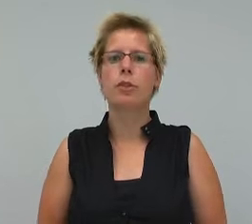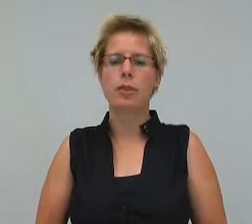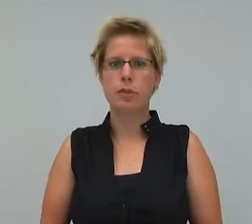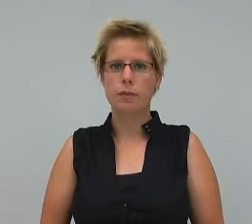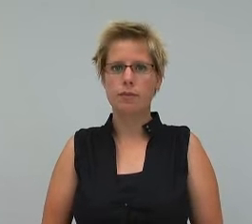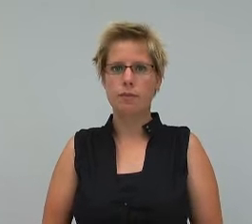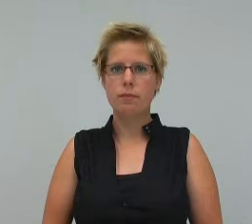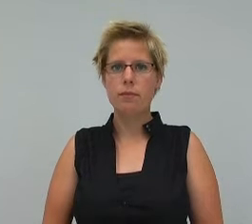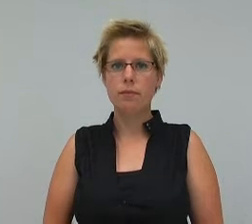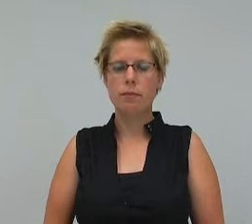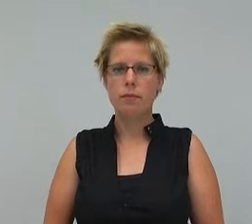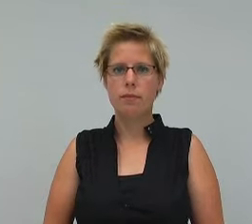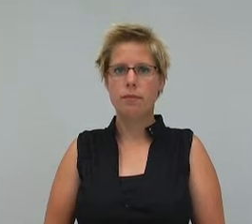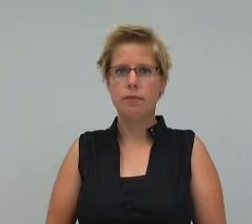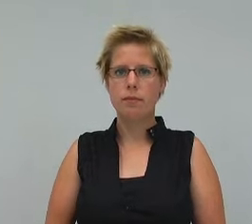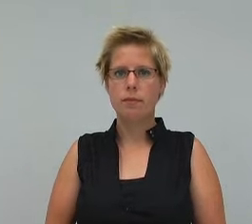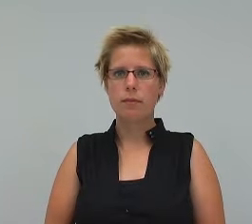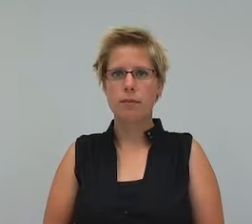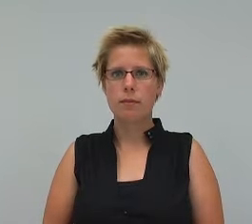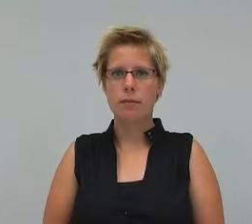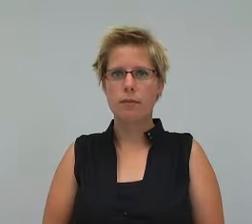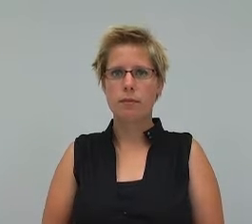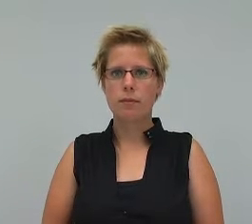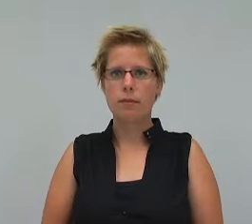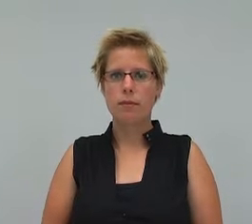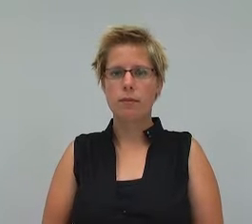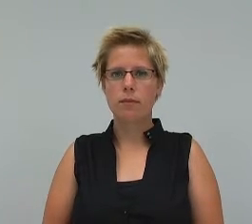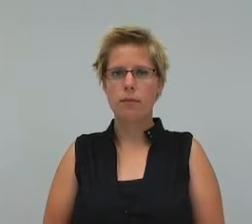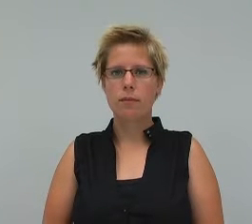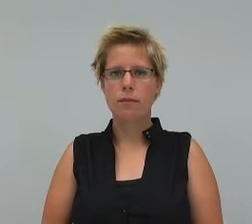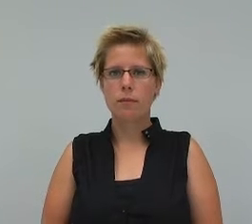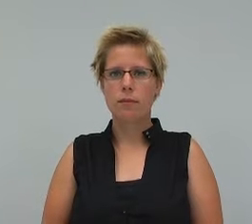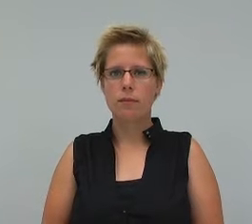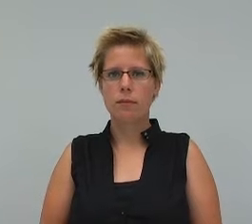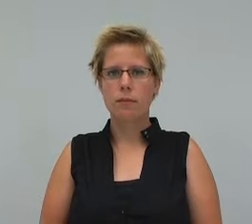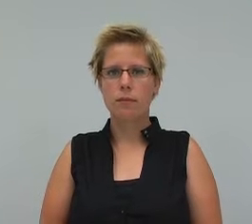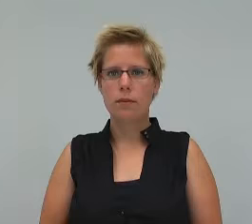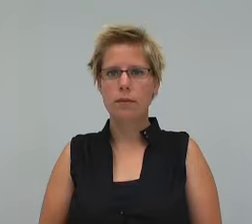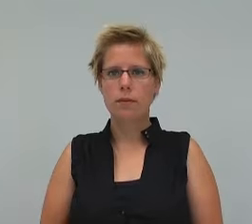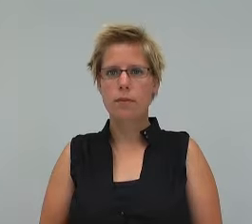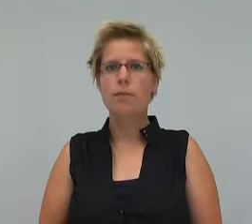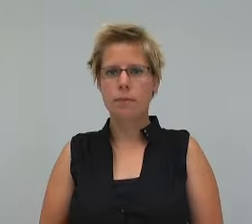results. And what is the Dutch government's attitude towards e-participation projects?